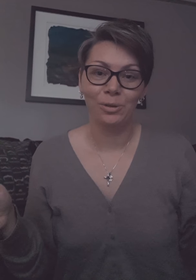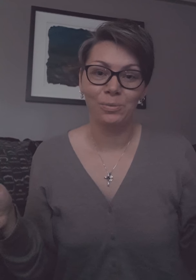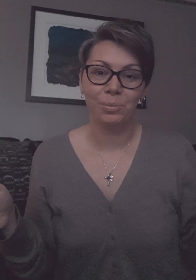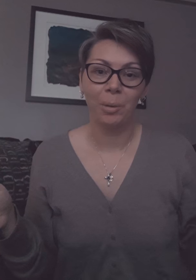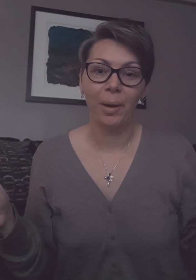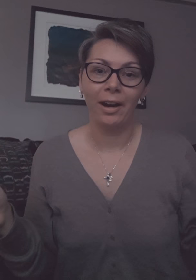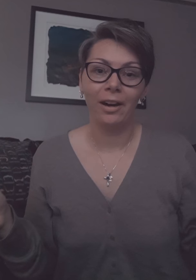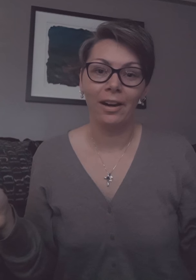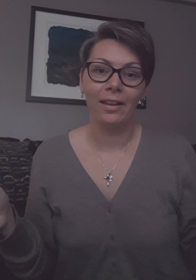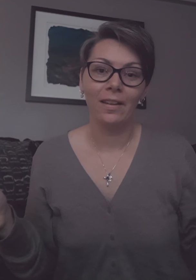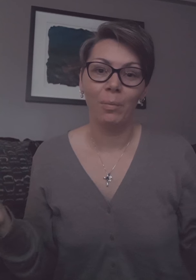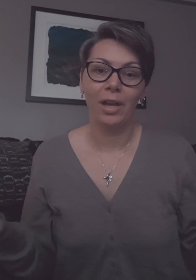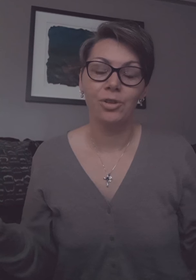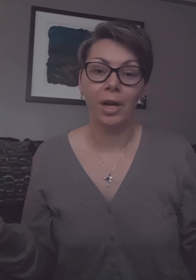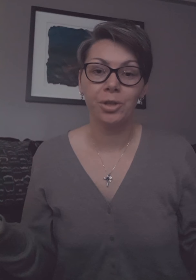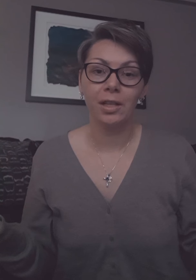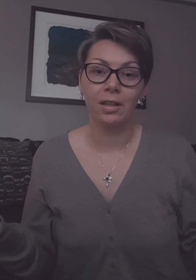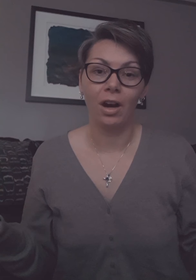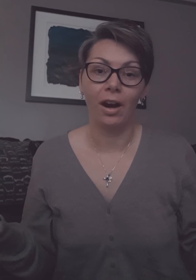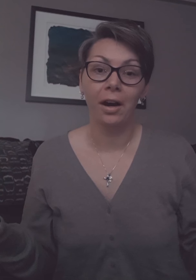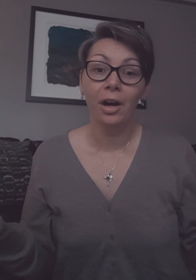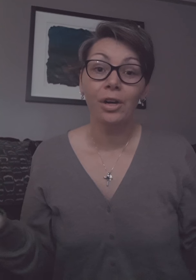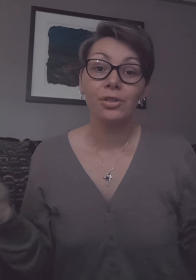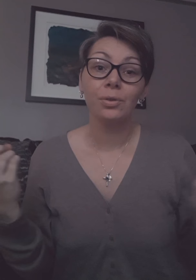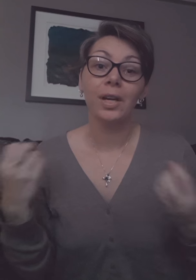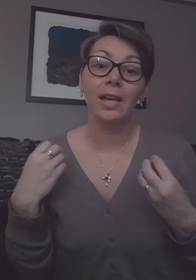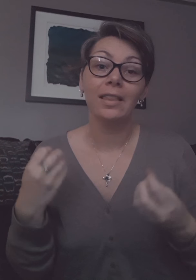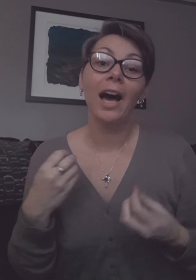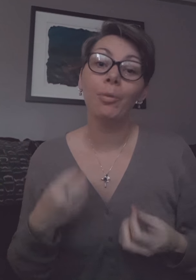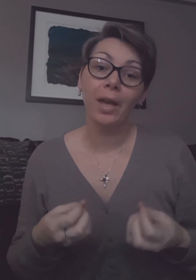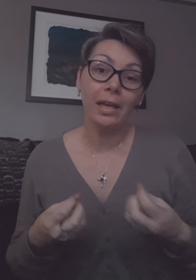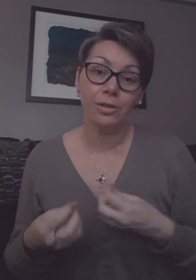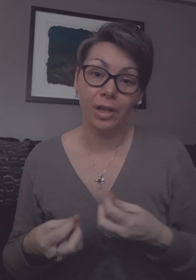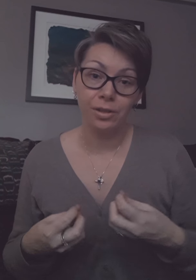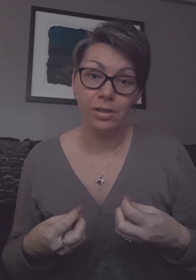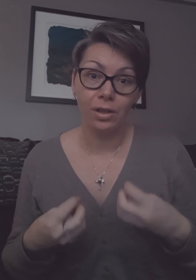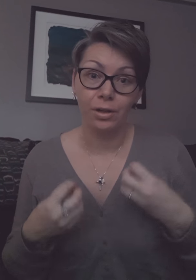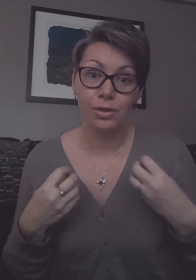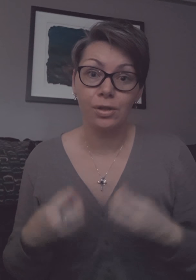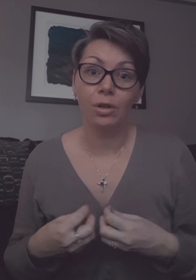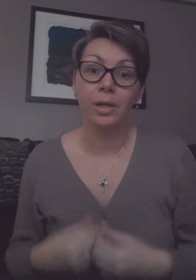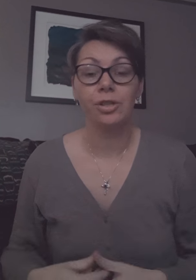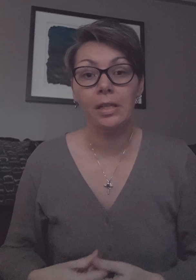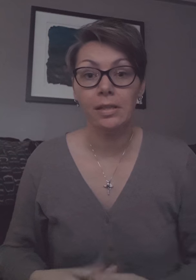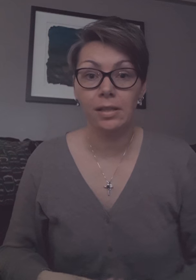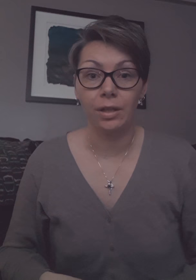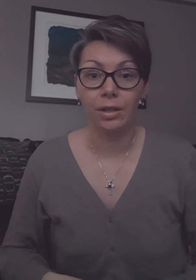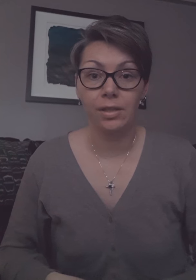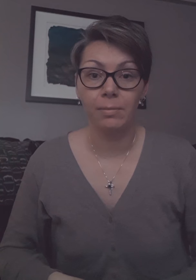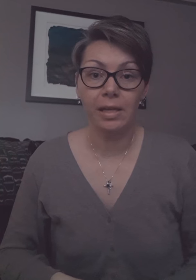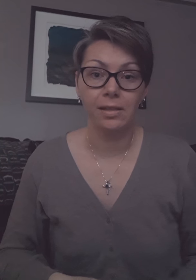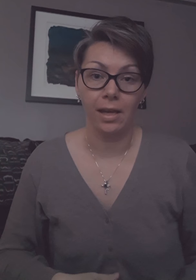prepared and did my injection in the car so in that way injections are so much easier to maintain